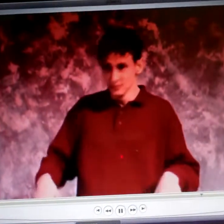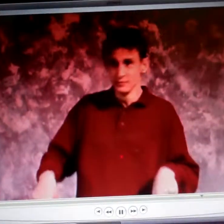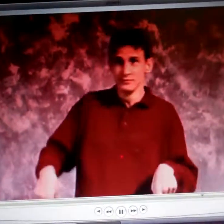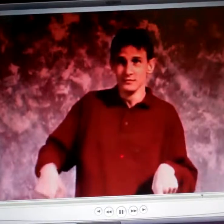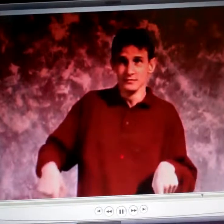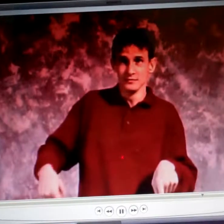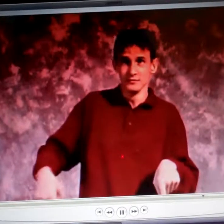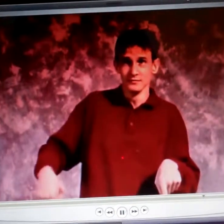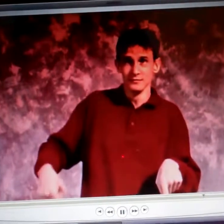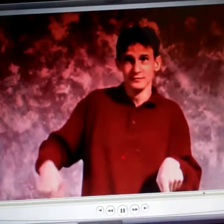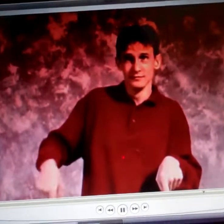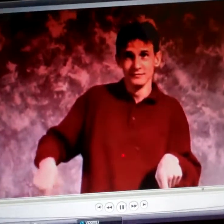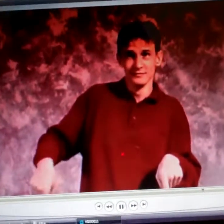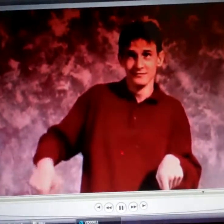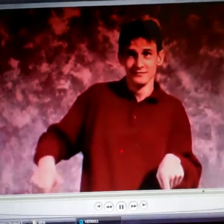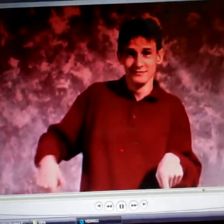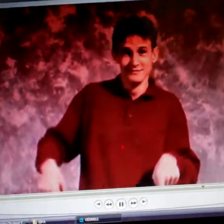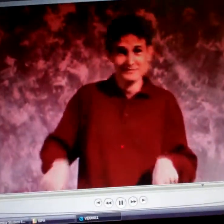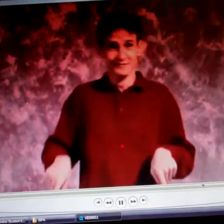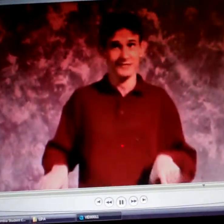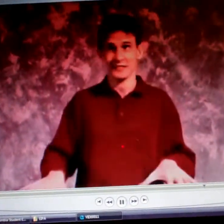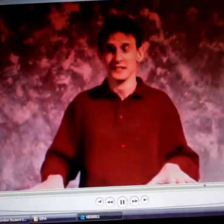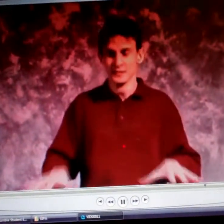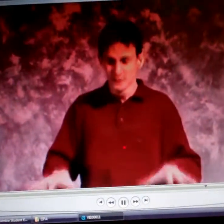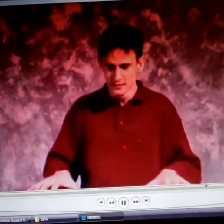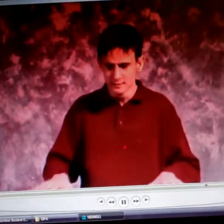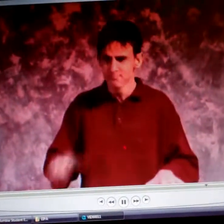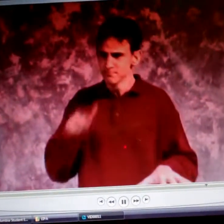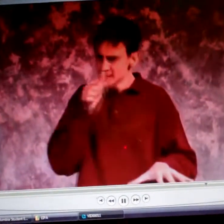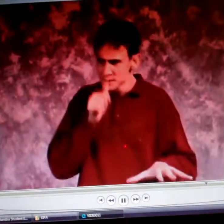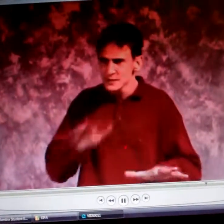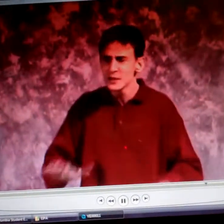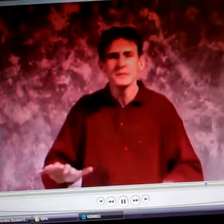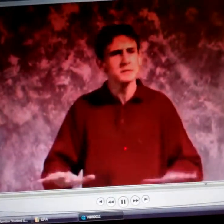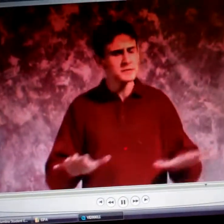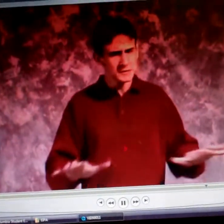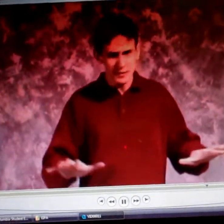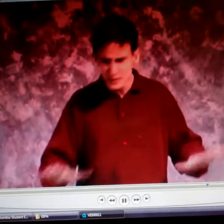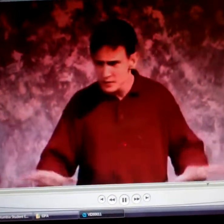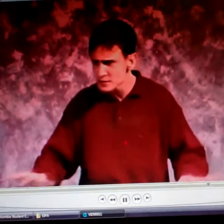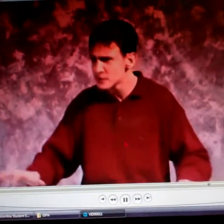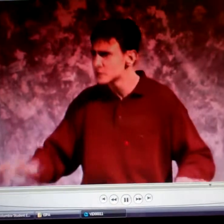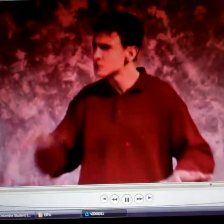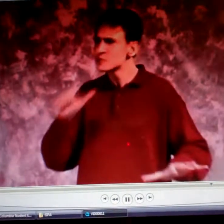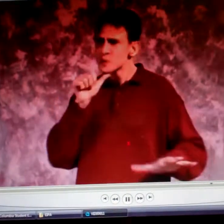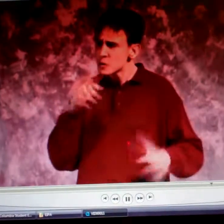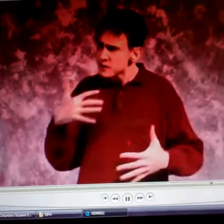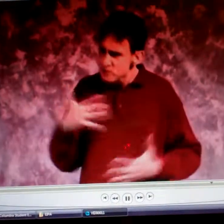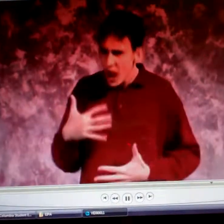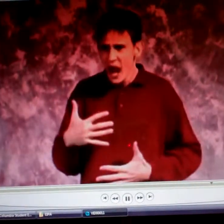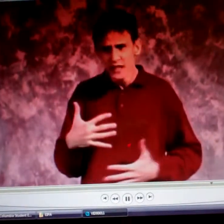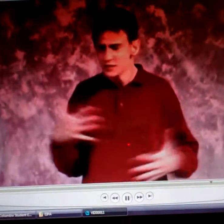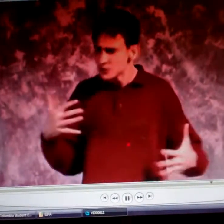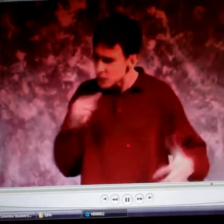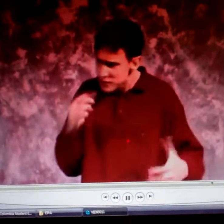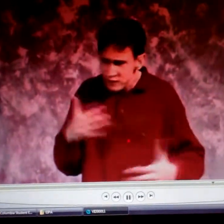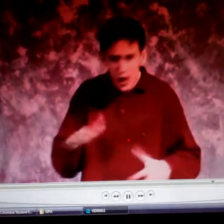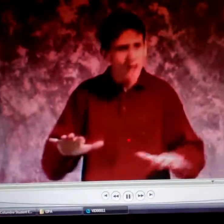I don't know. What do we do? What do we do? We just couldn't believe how nervous we were. But we tried to keep our composure. And